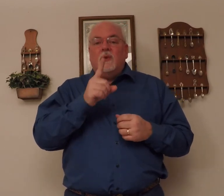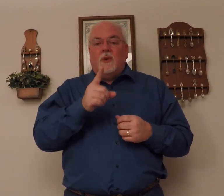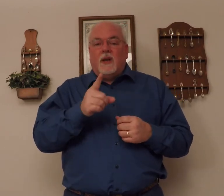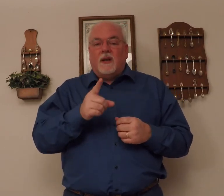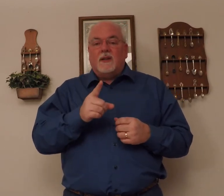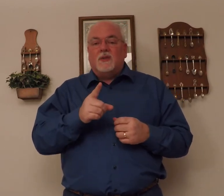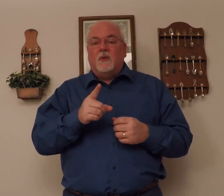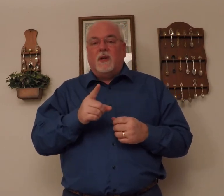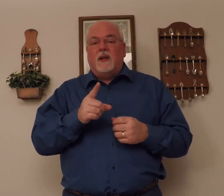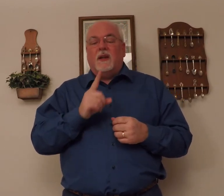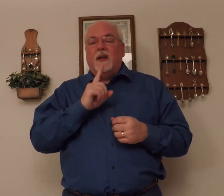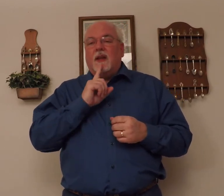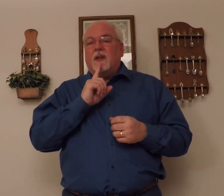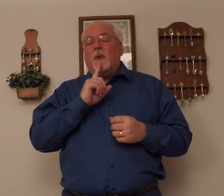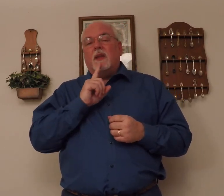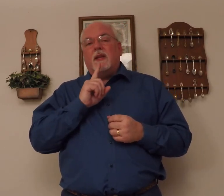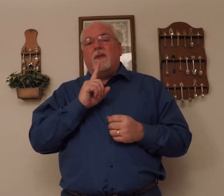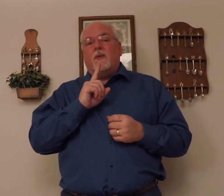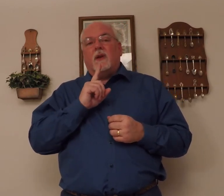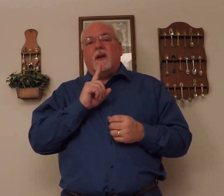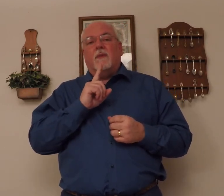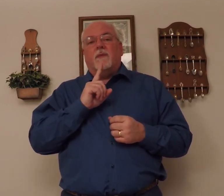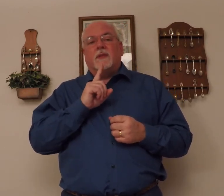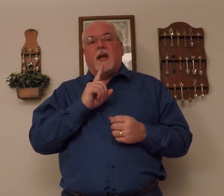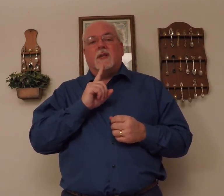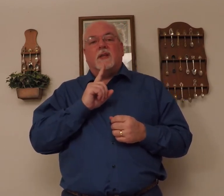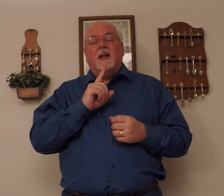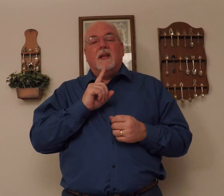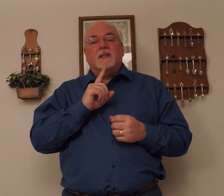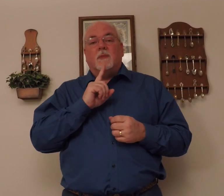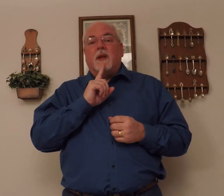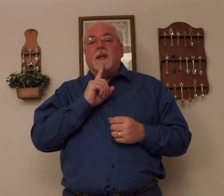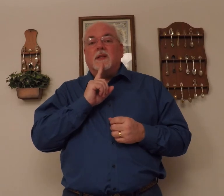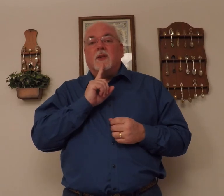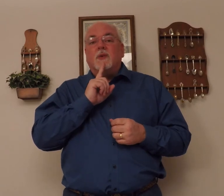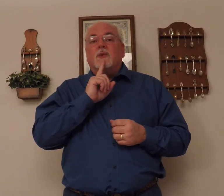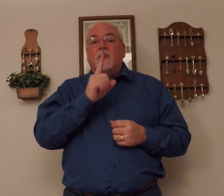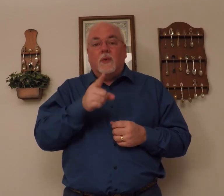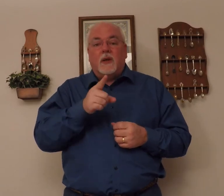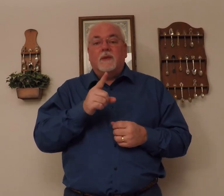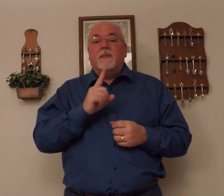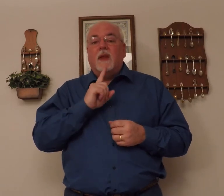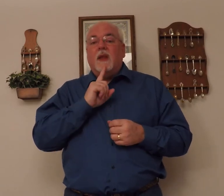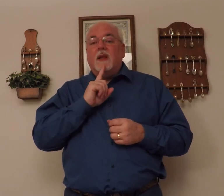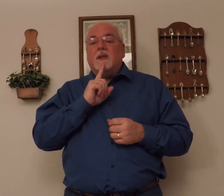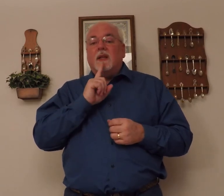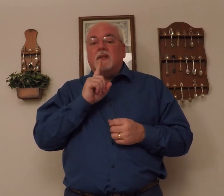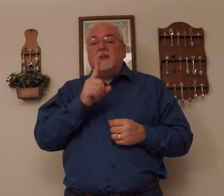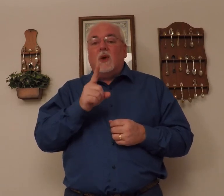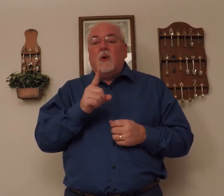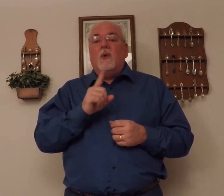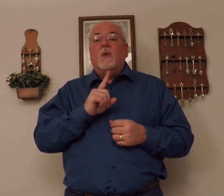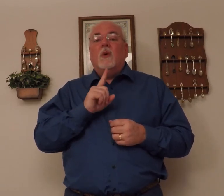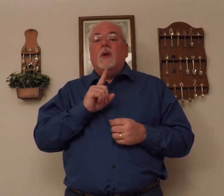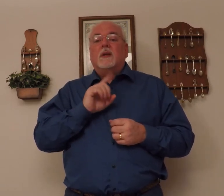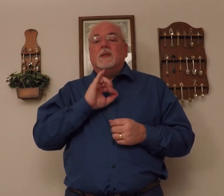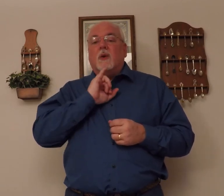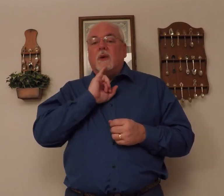sweet. The way the deaf will emphasize something is to do truly. It's so, so